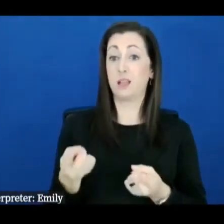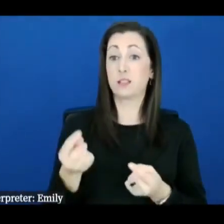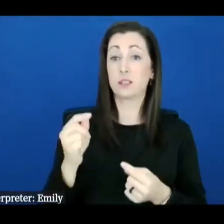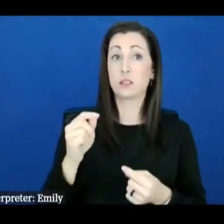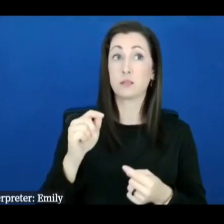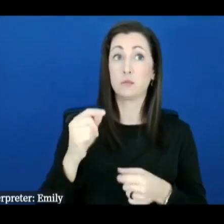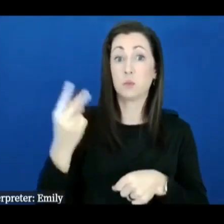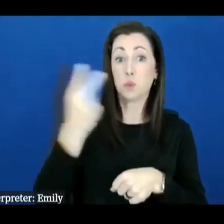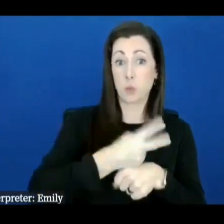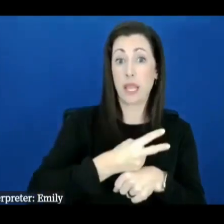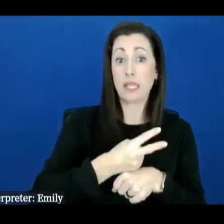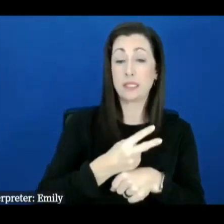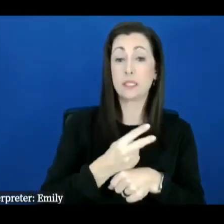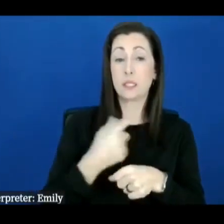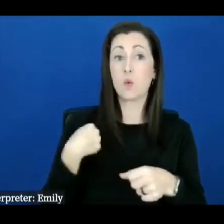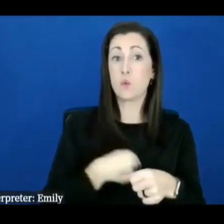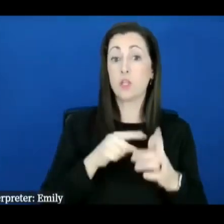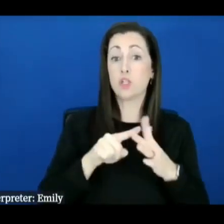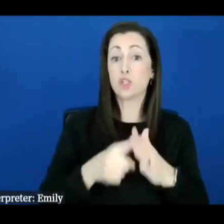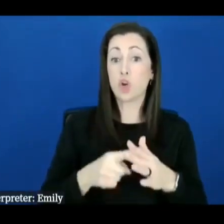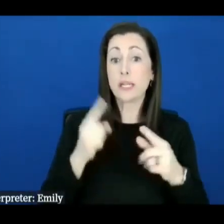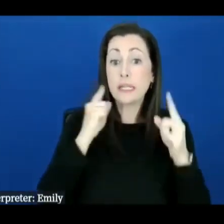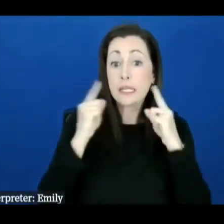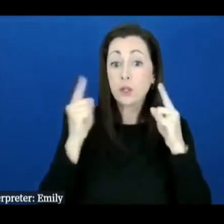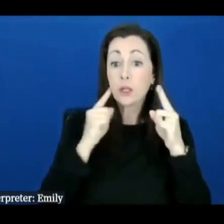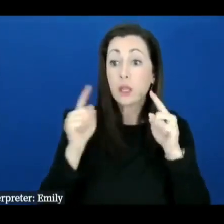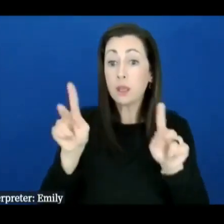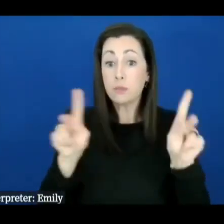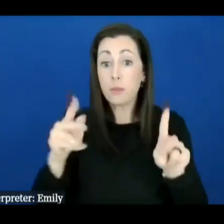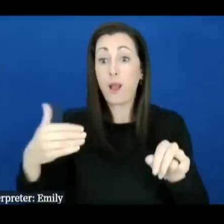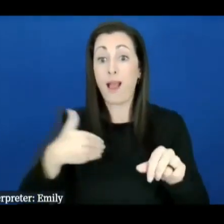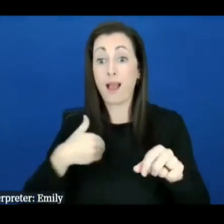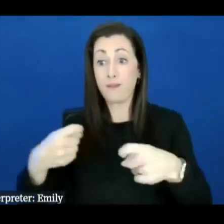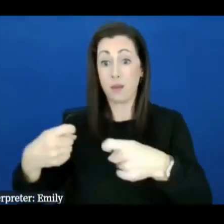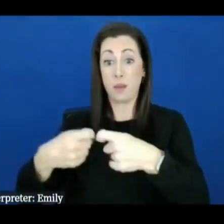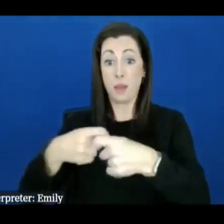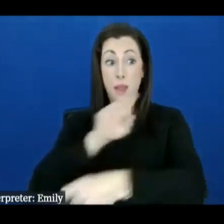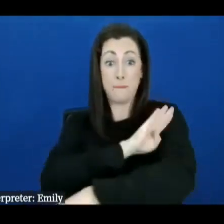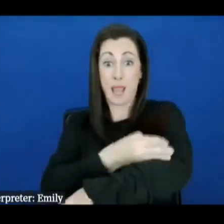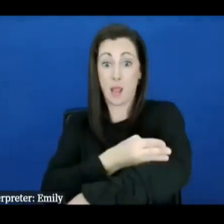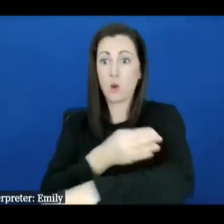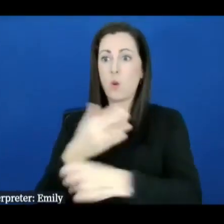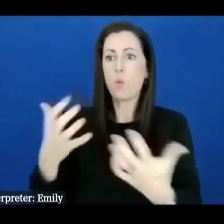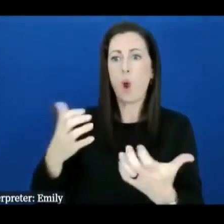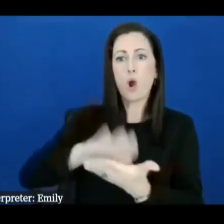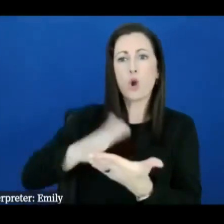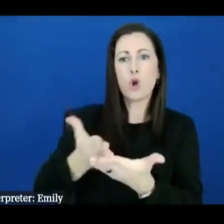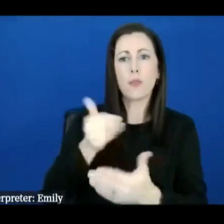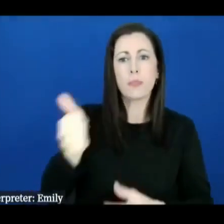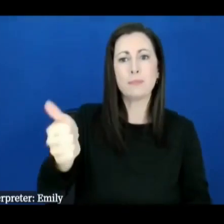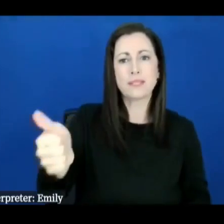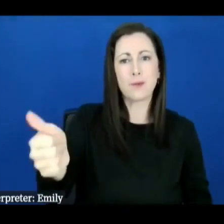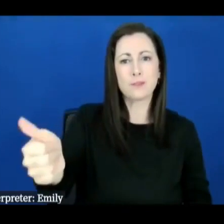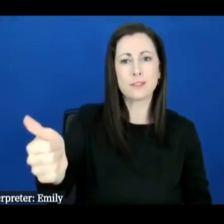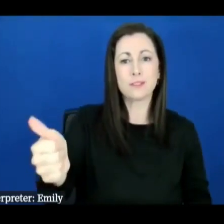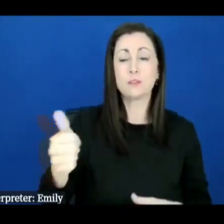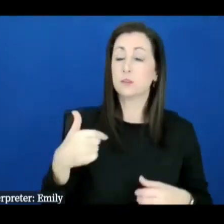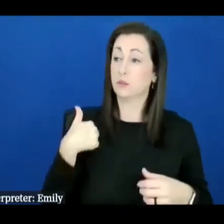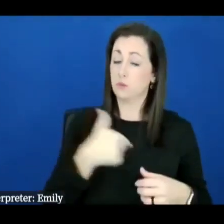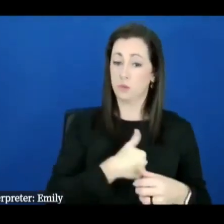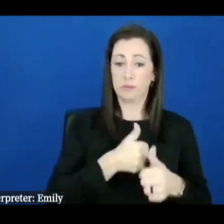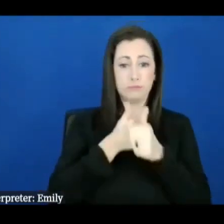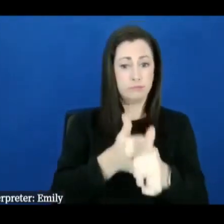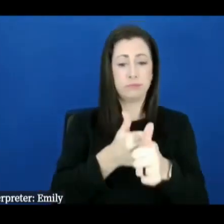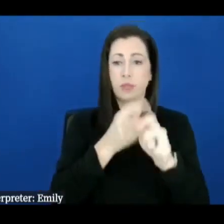that as people are getting power back that they want to cook um so true to our mission of fresh